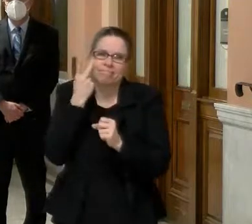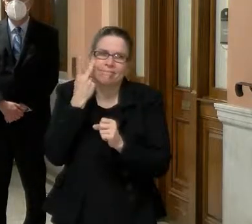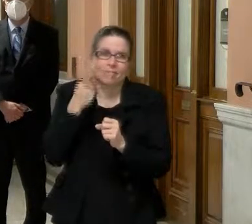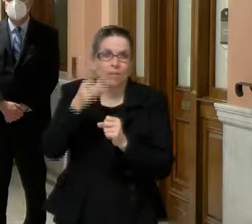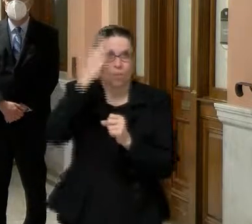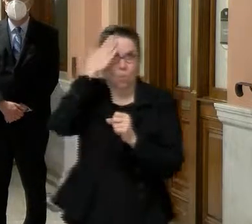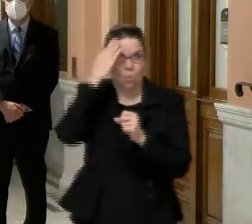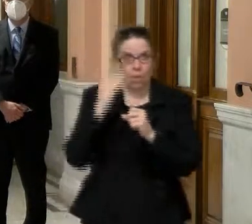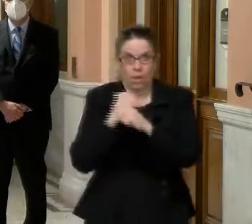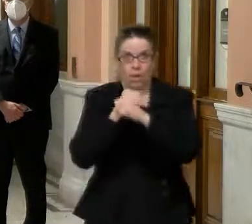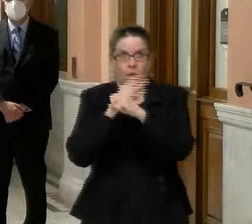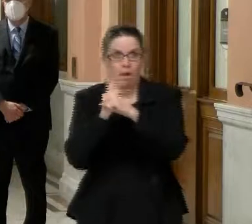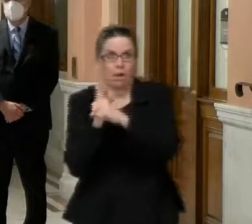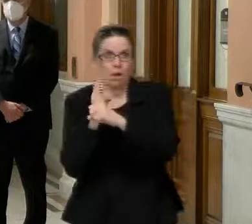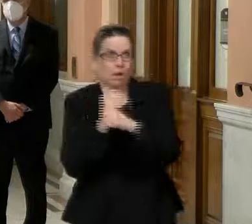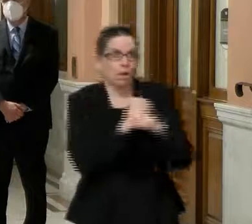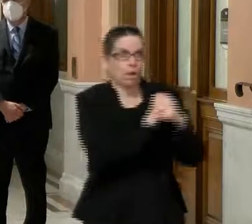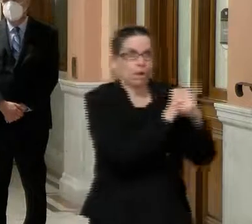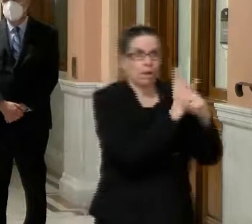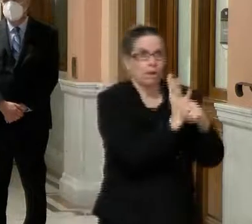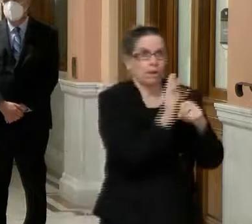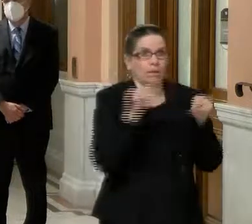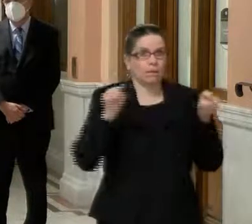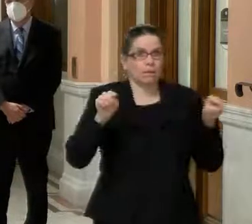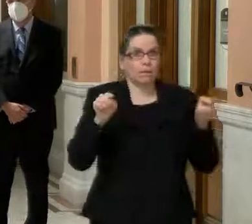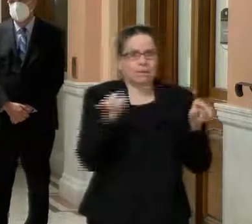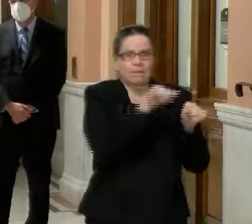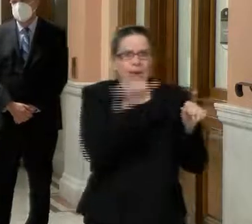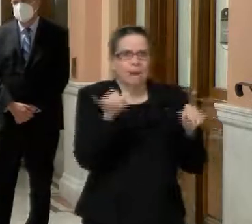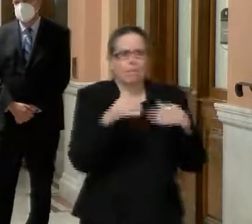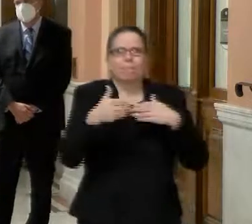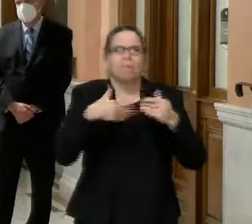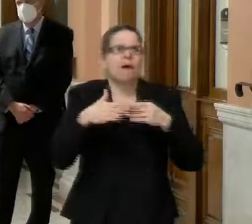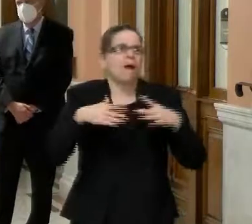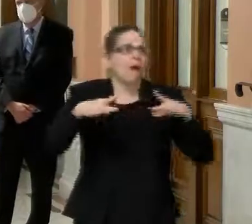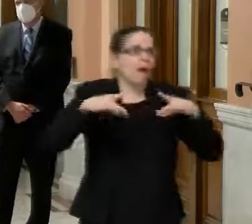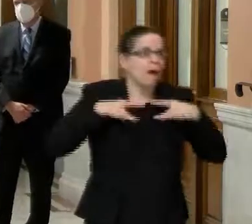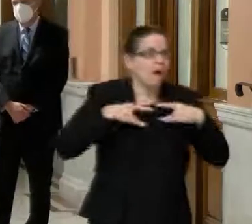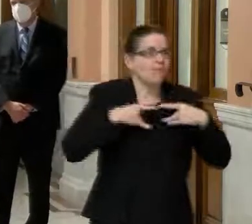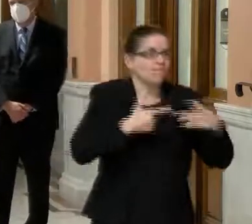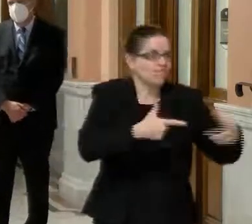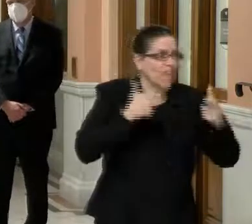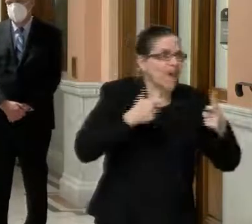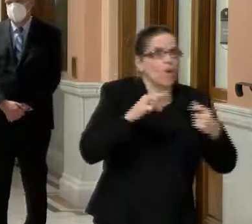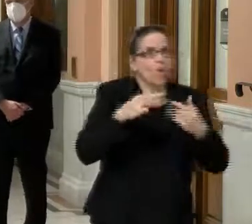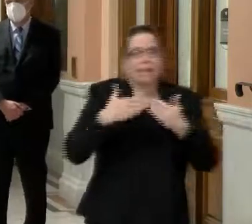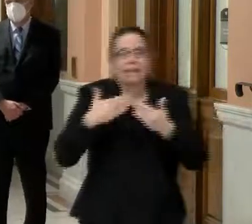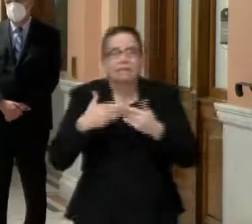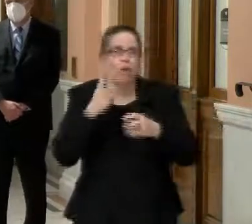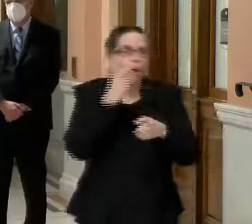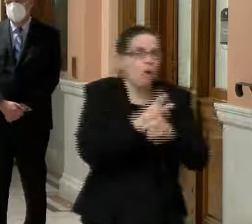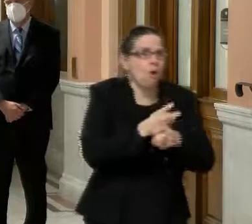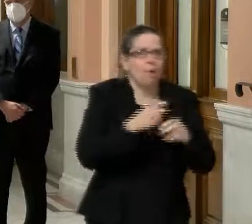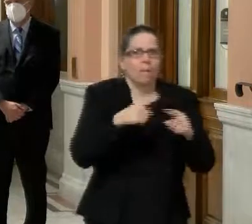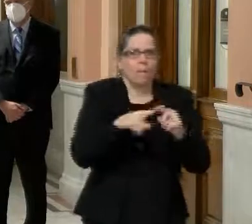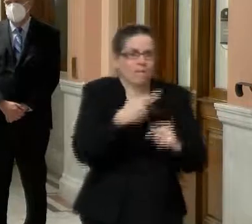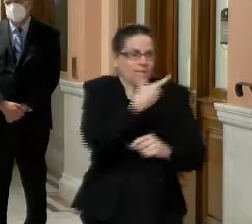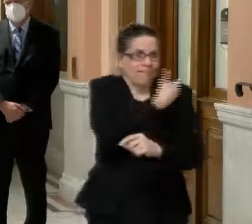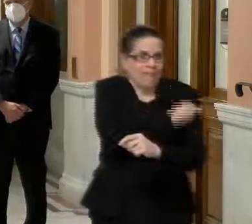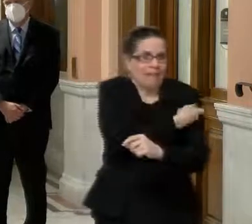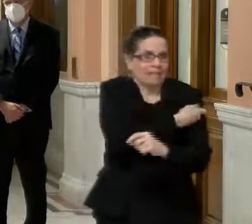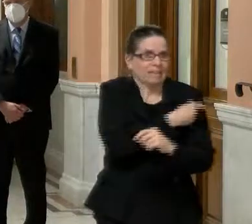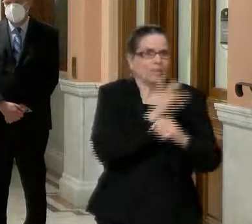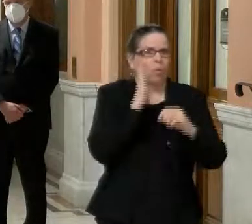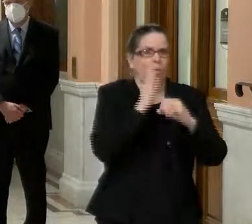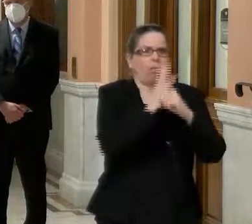So although it may be more transmissible, I think the vaccine will work. So if we can hold the line with the three W's and get